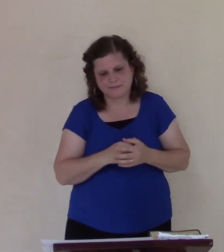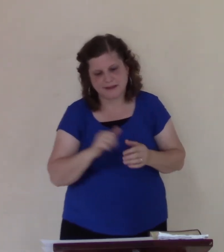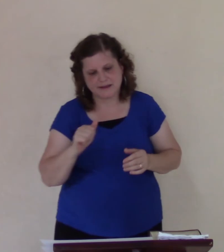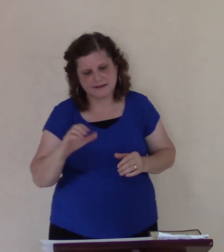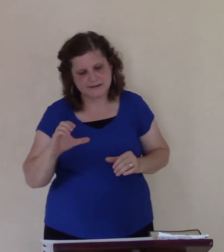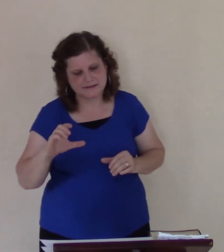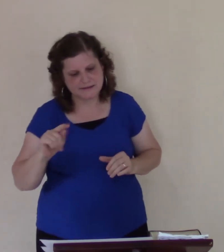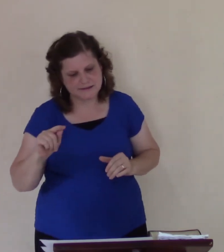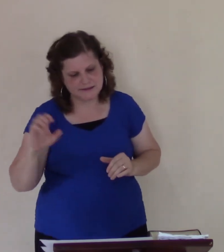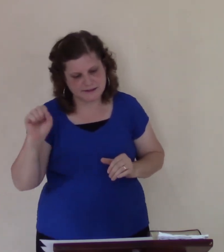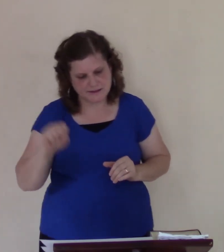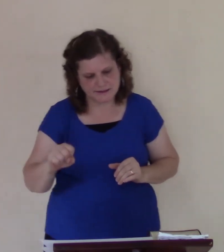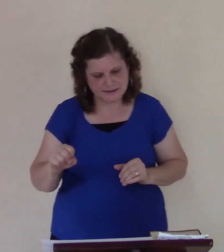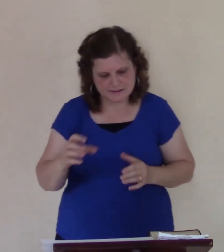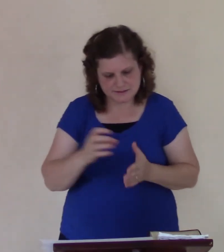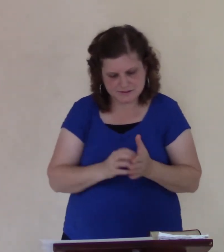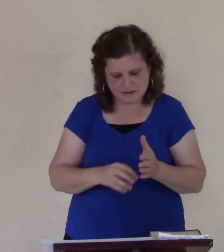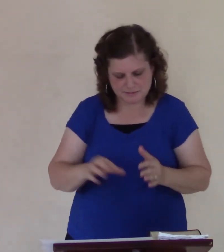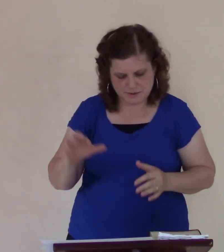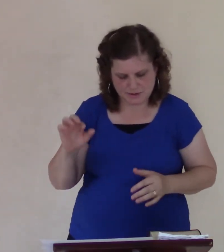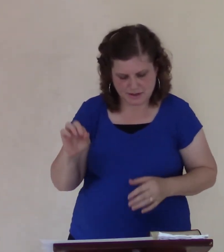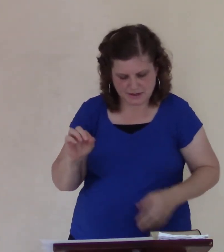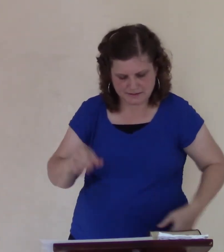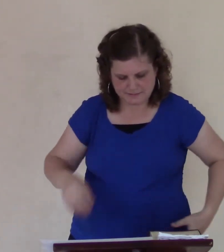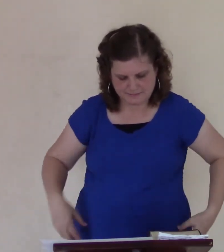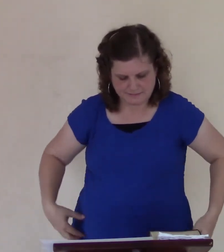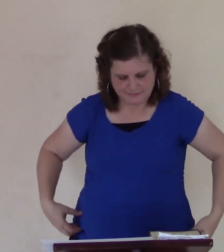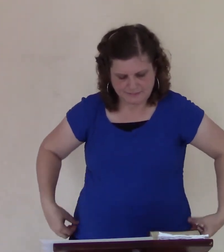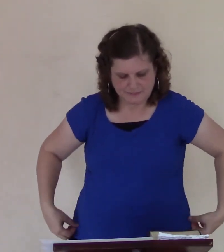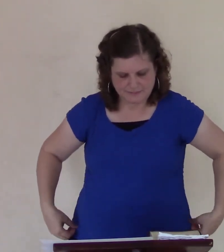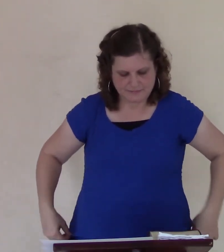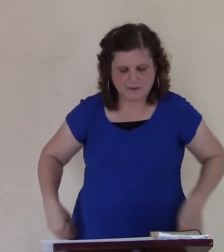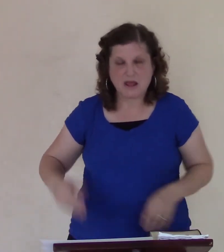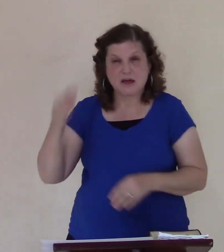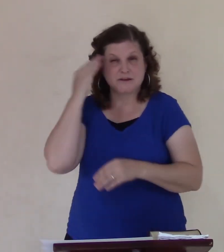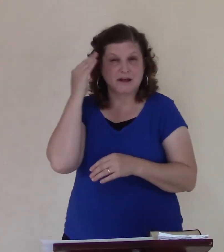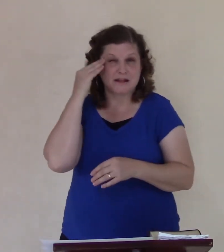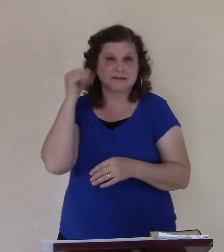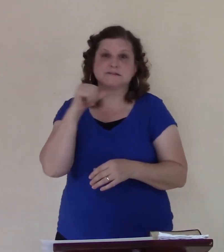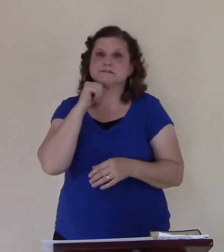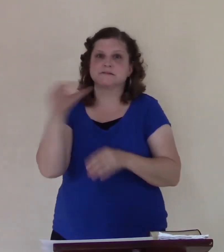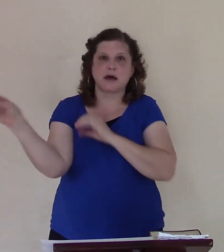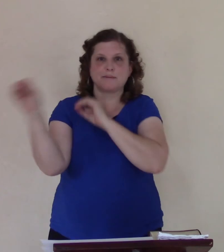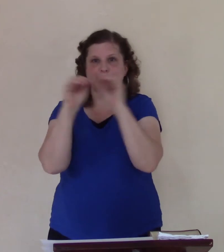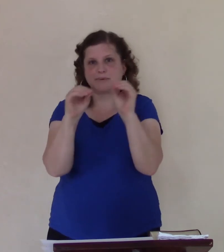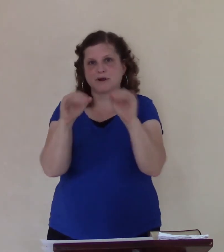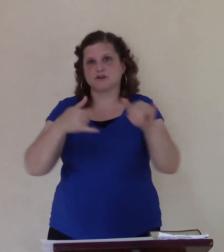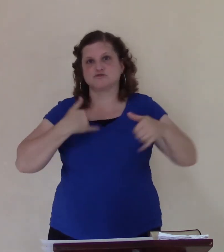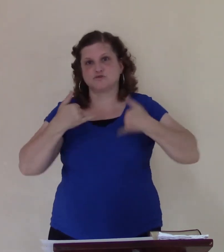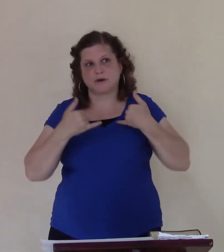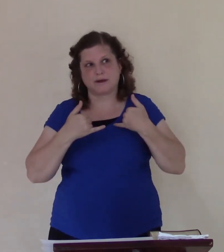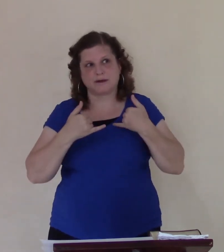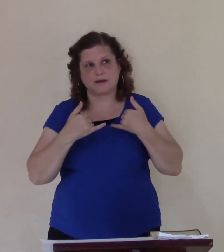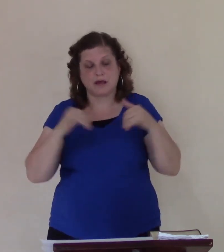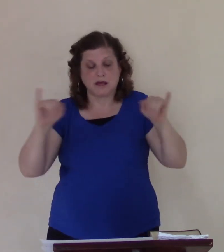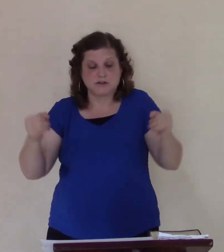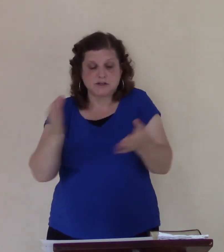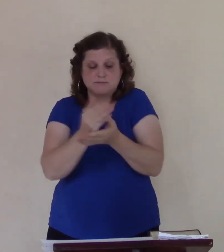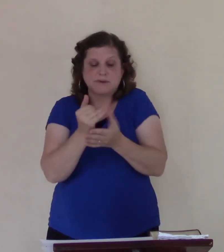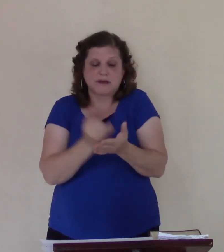you see here's thing though knowledge does not be destroyed just because you know something is right doesn't mean you going to do it